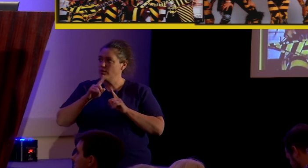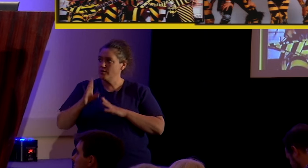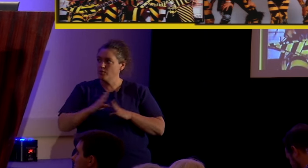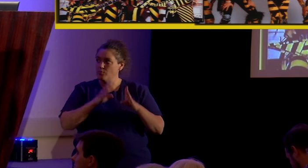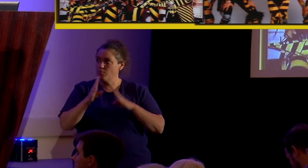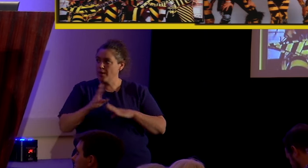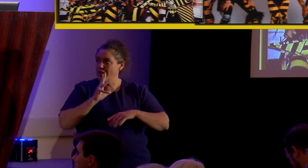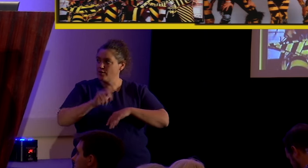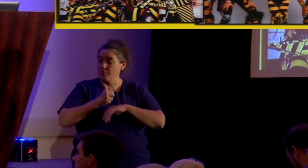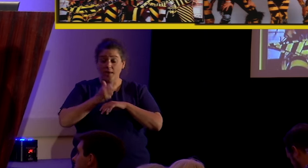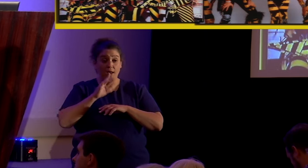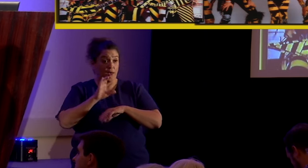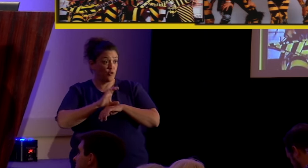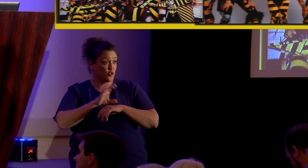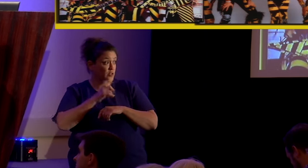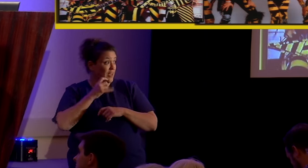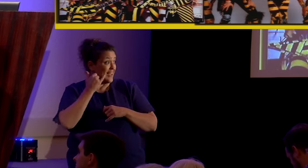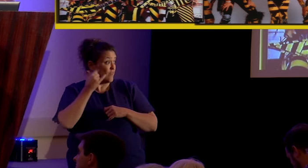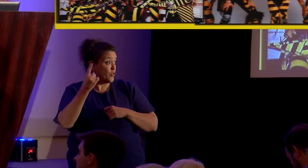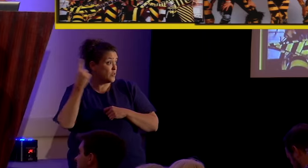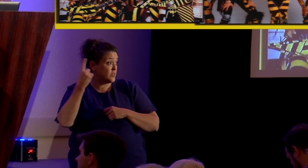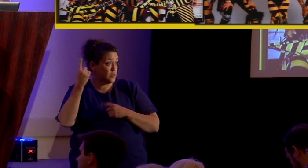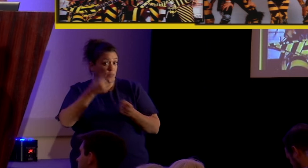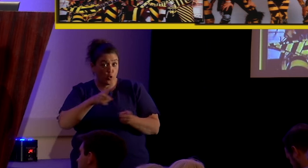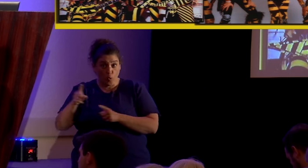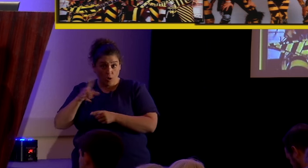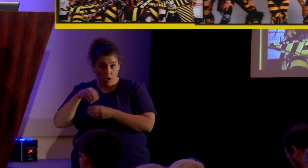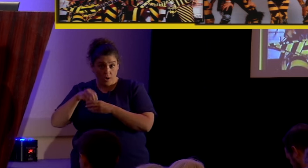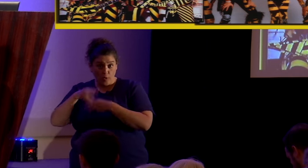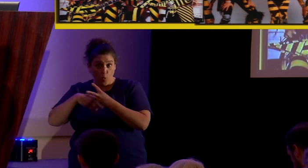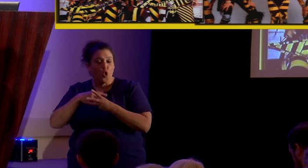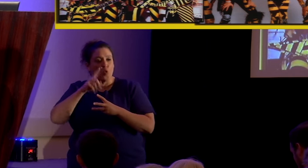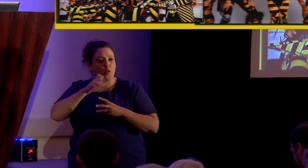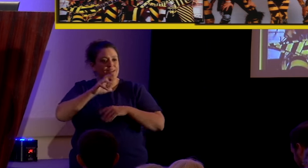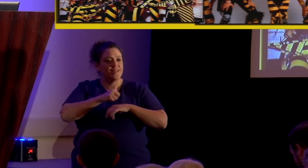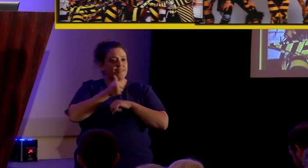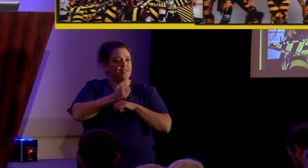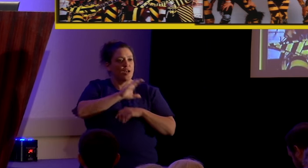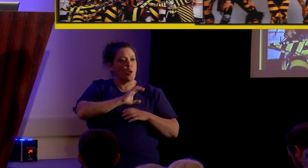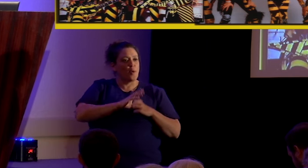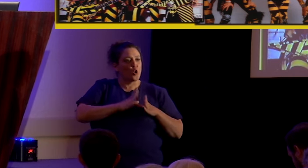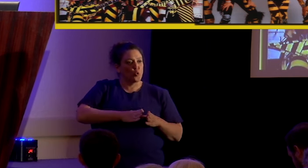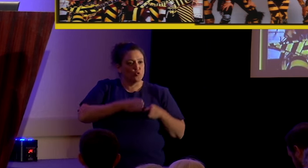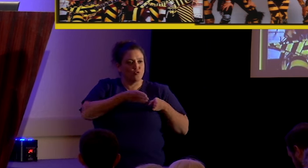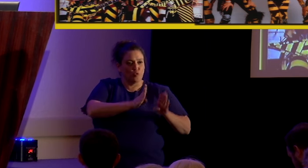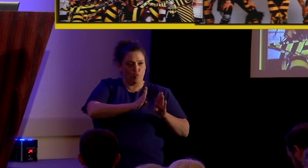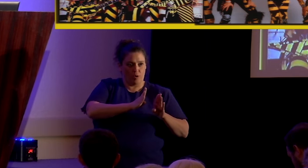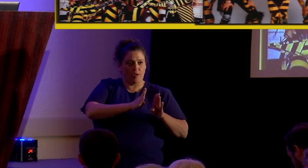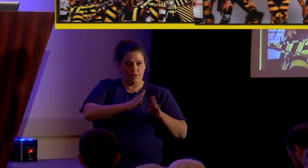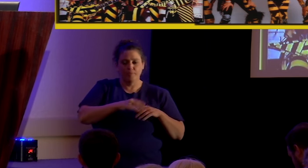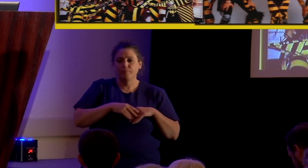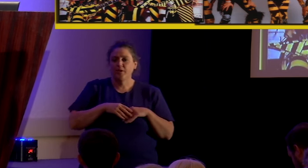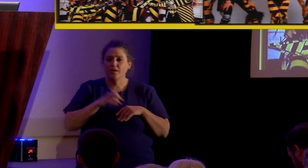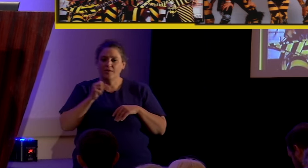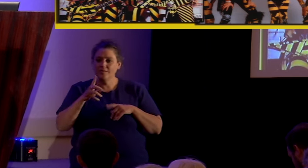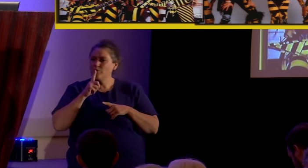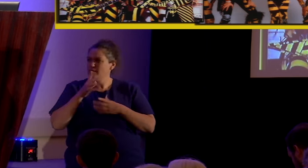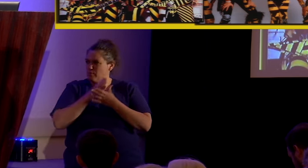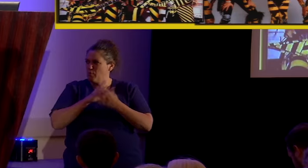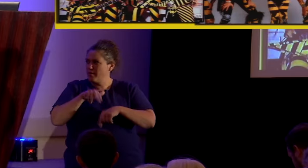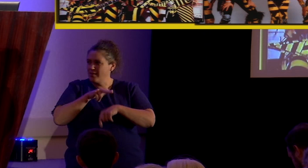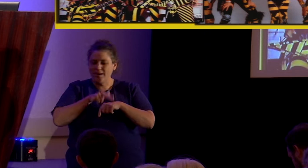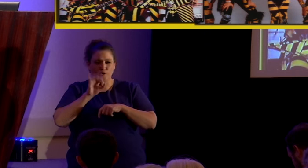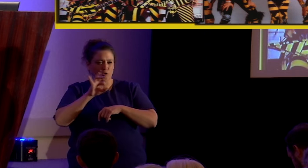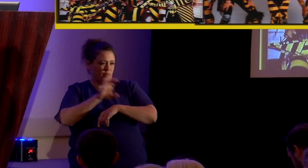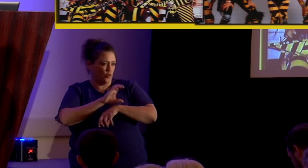if there was something going on in the world we had to have a christian version of it and this is part of the insular nation nature of the church you guys have seen this right